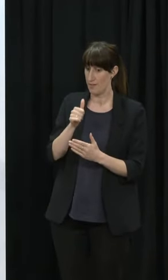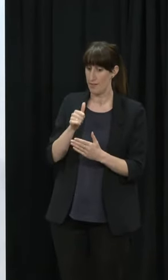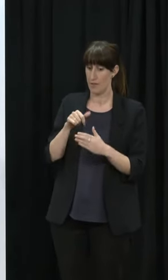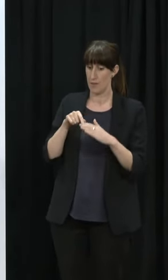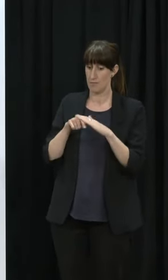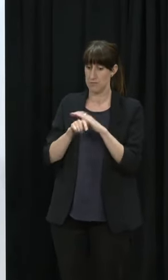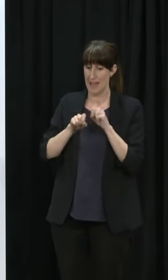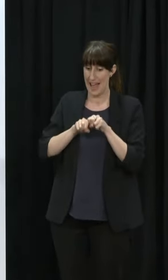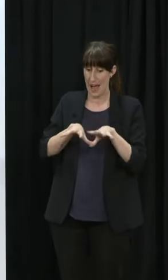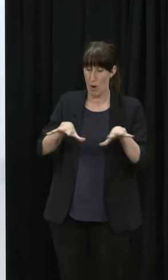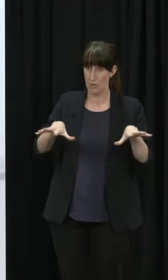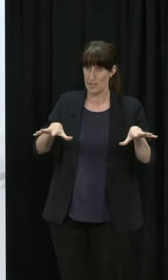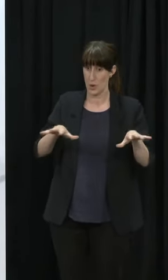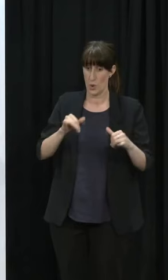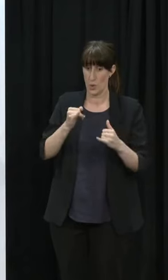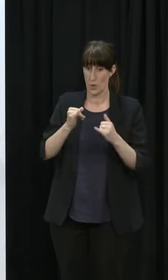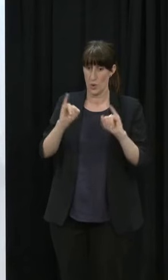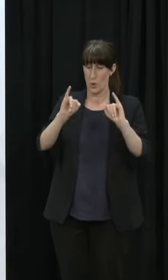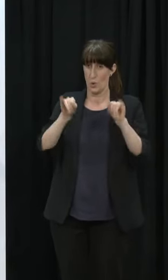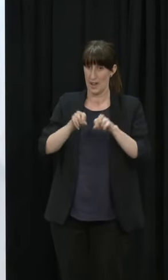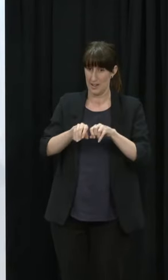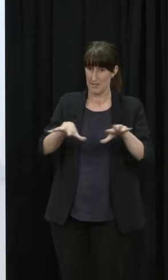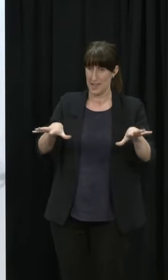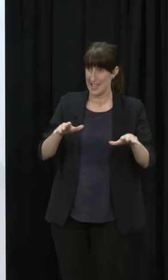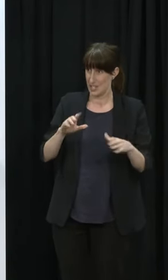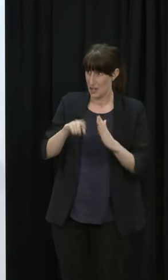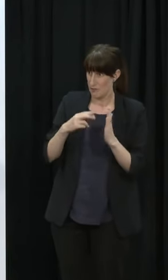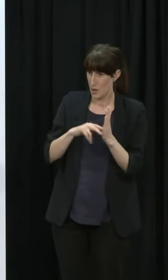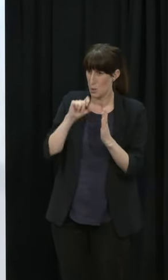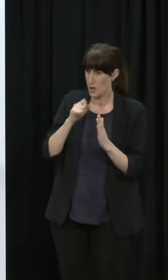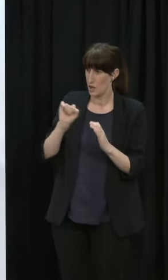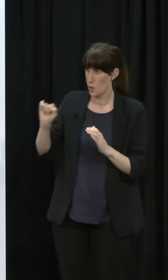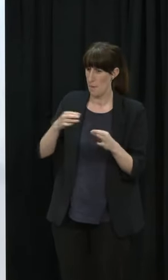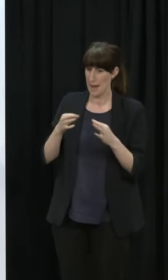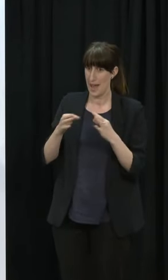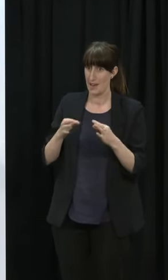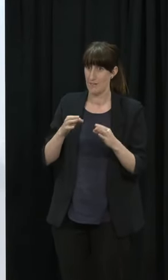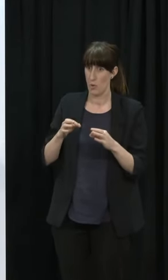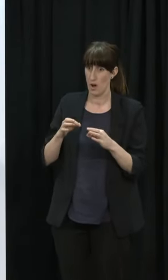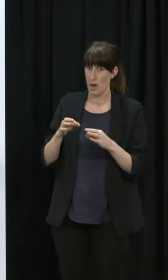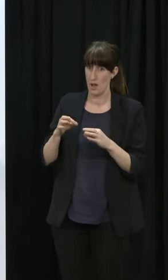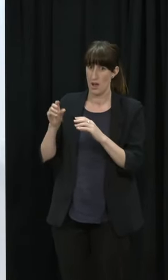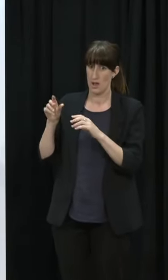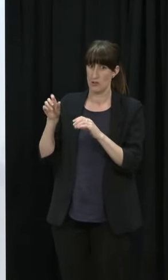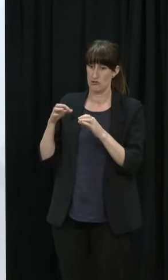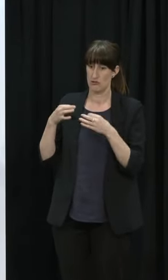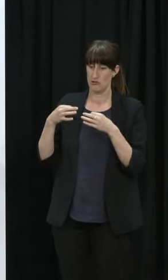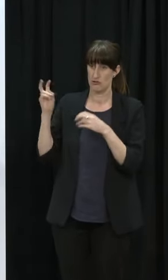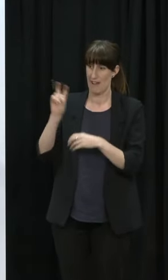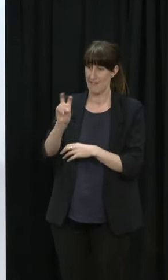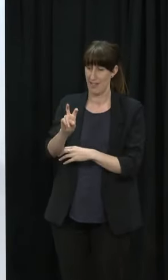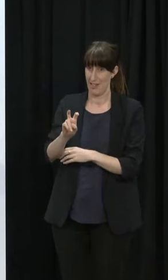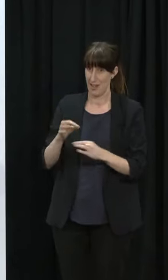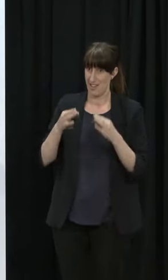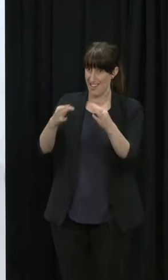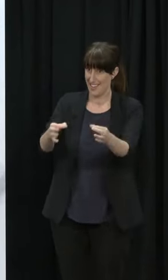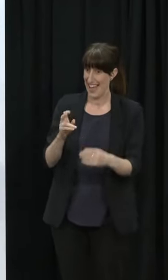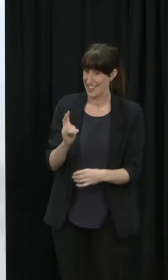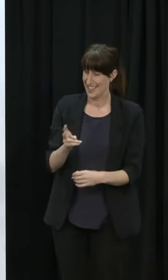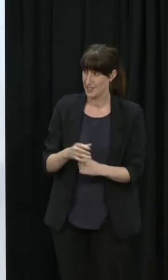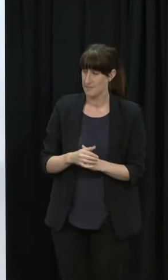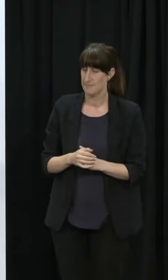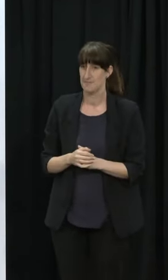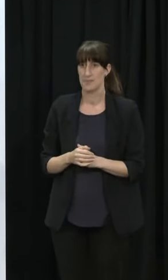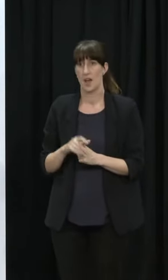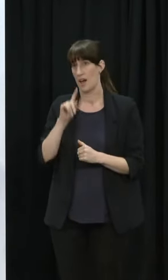I don't I don't want to hold out something to people that may or may not happen and so I wouldn't want to speculate